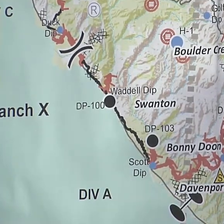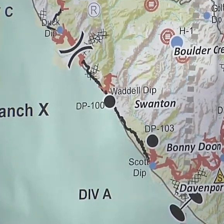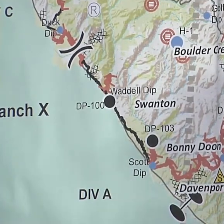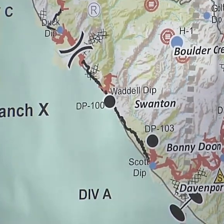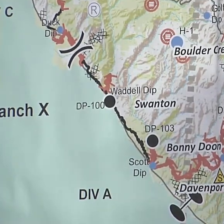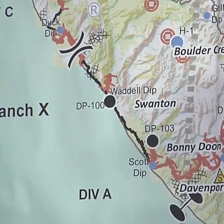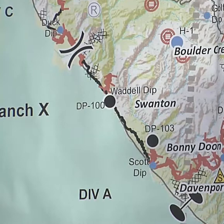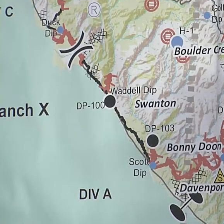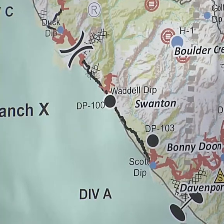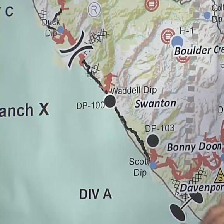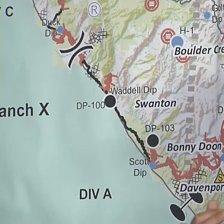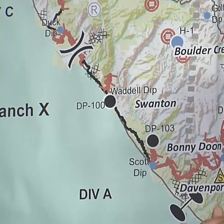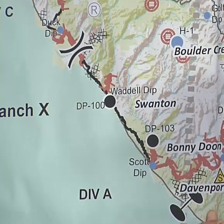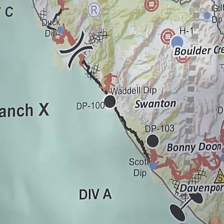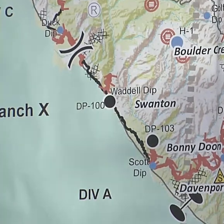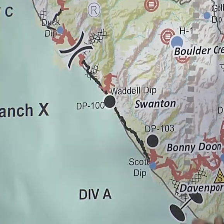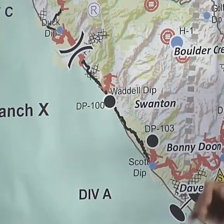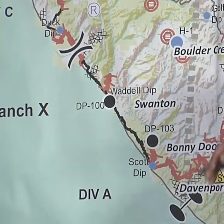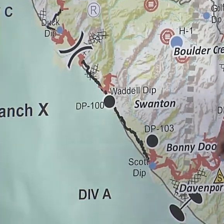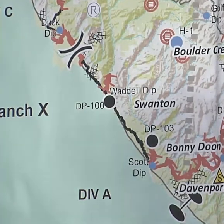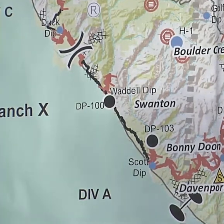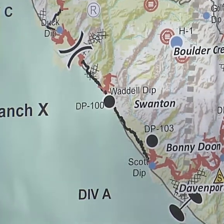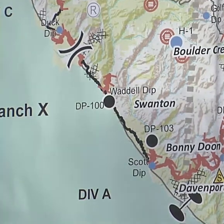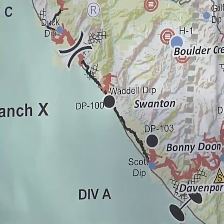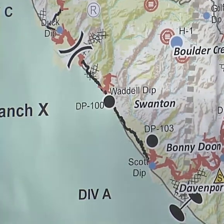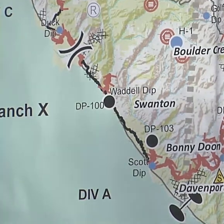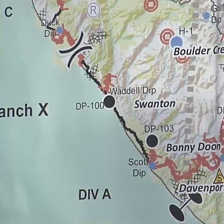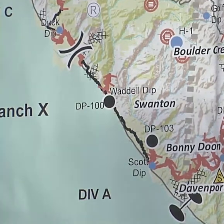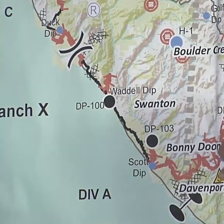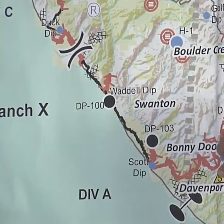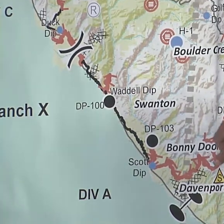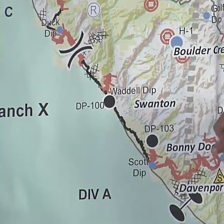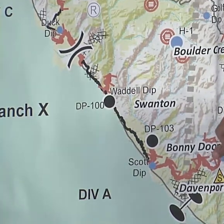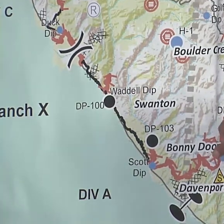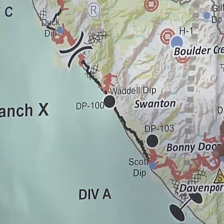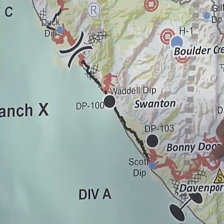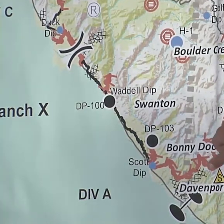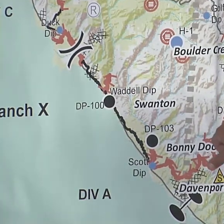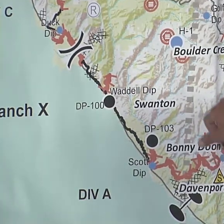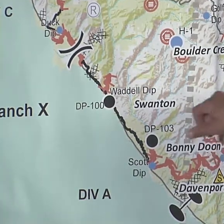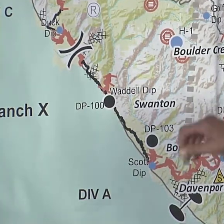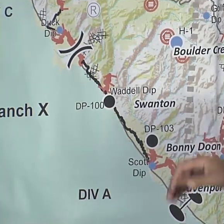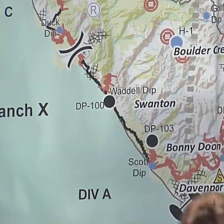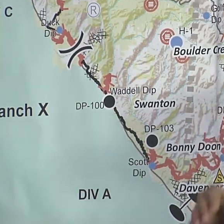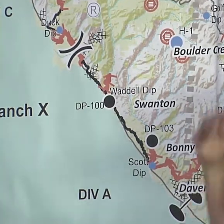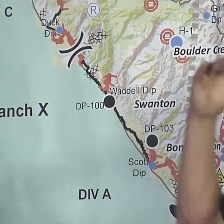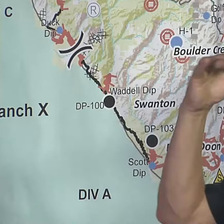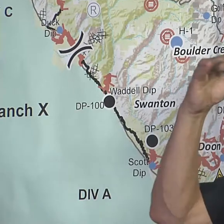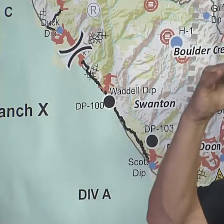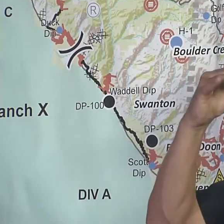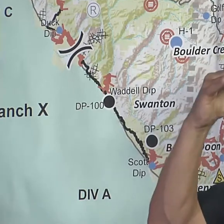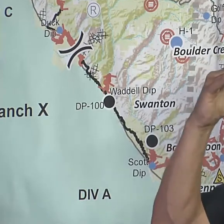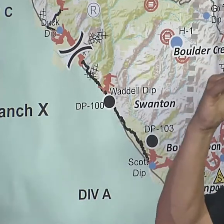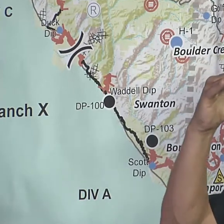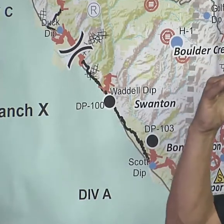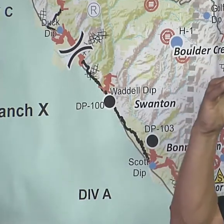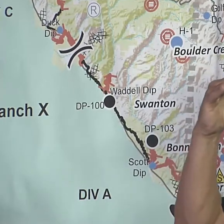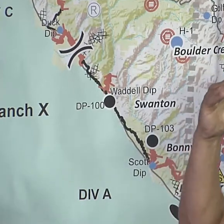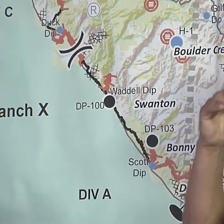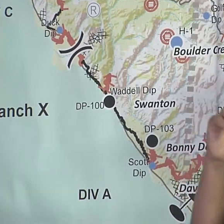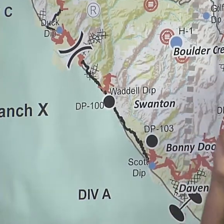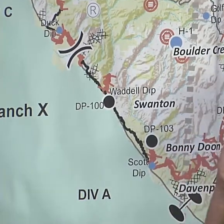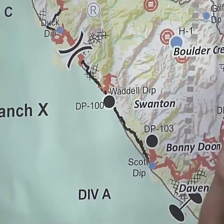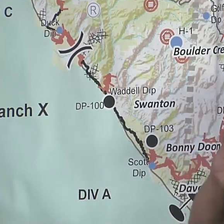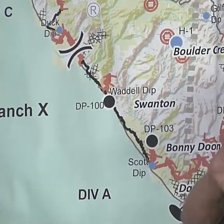preparations in place to do a burn operation, which will blacken the line, bring the fire up to the fire that's hung up onto the